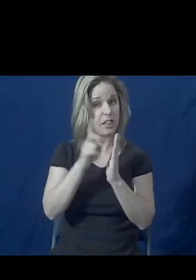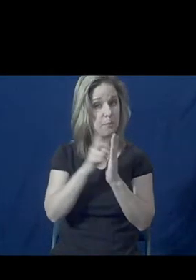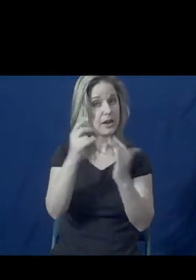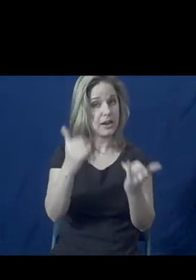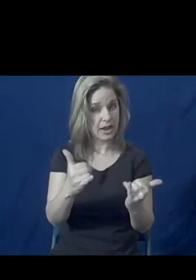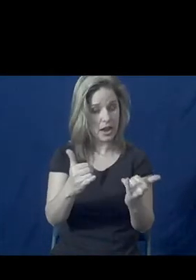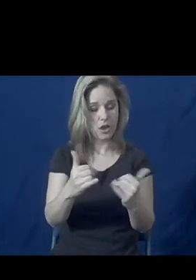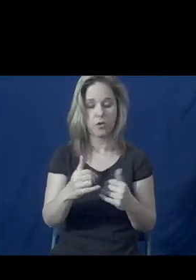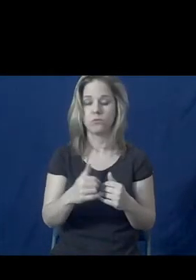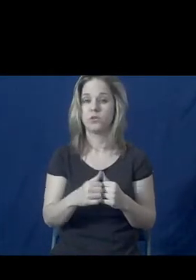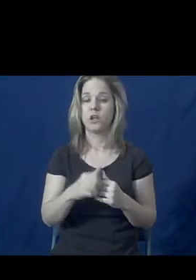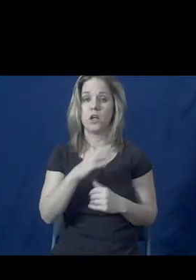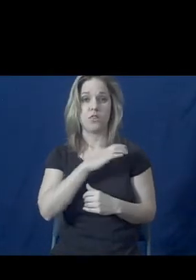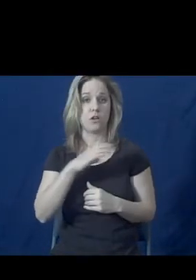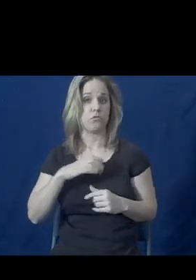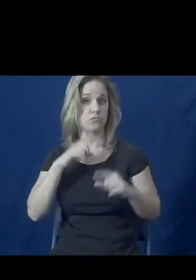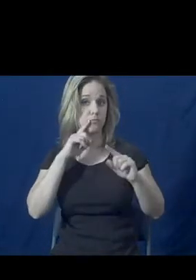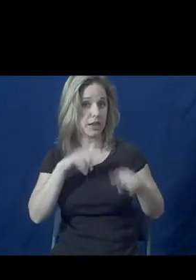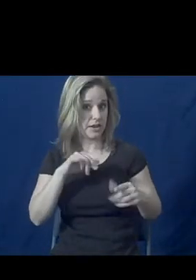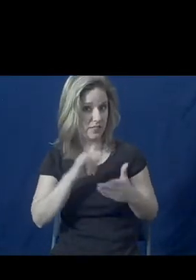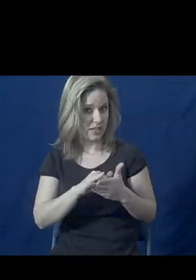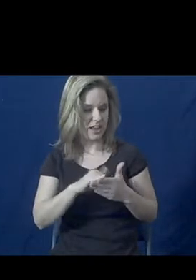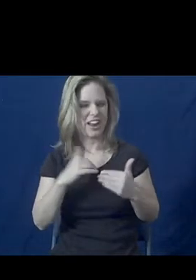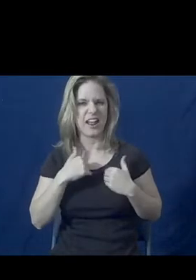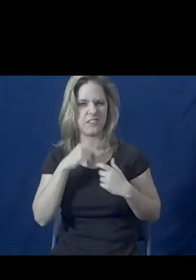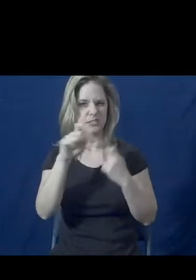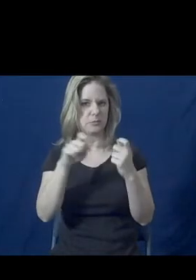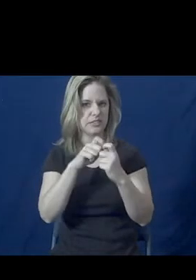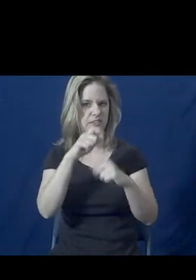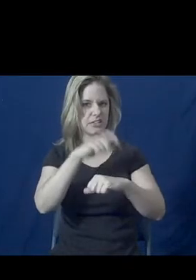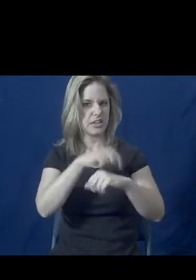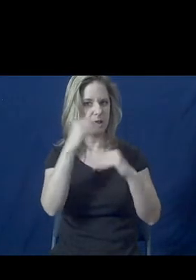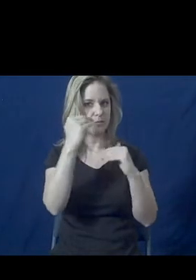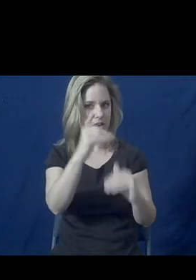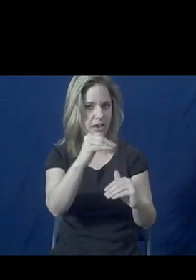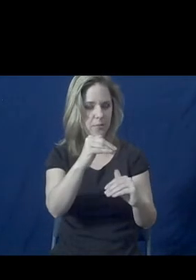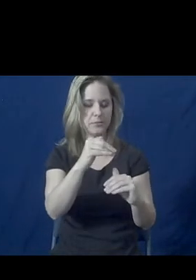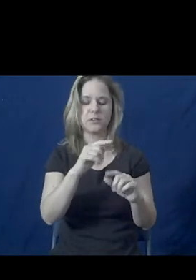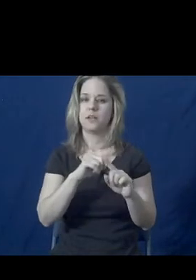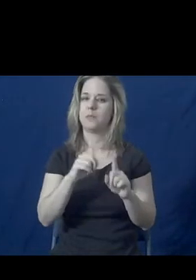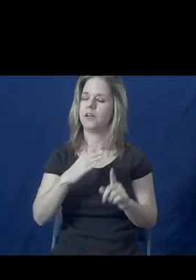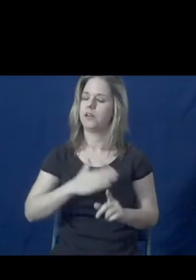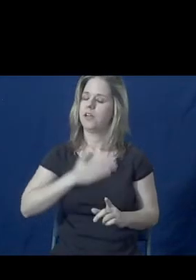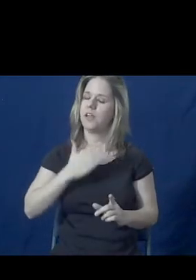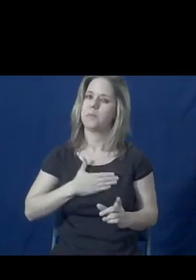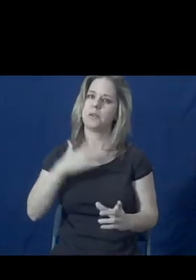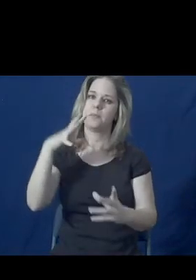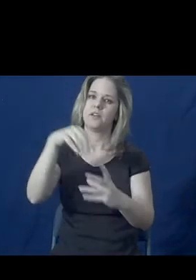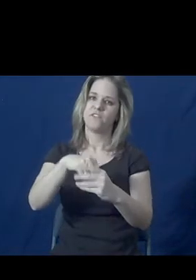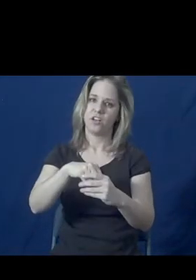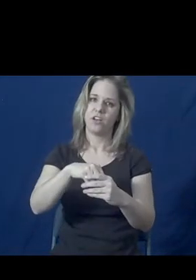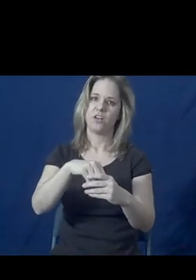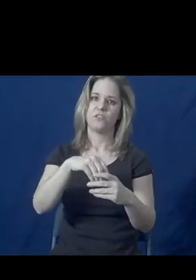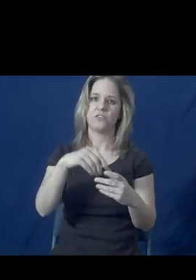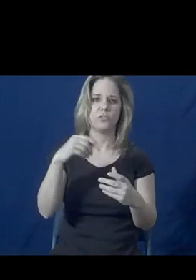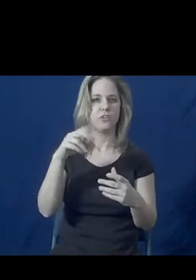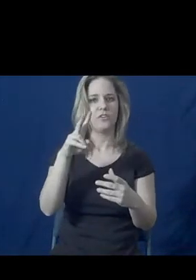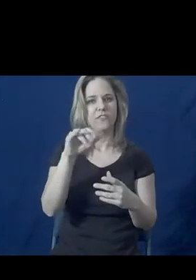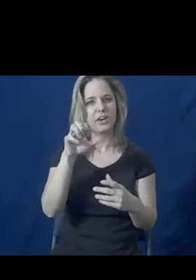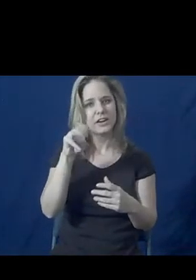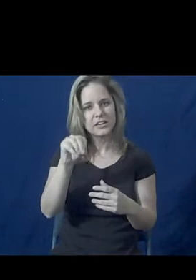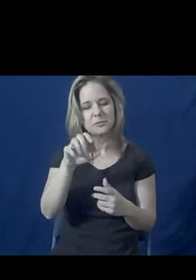It's under professional mandate, so there are timetables associated. But we're quite pleased to contribute to the needs of victims,